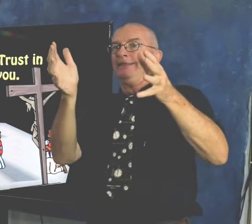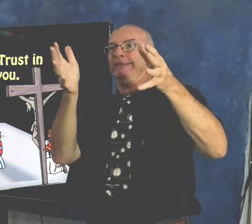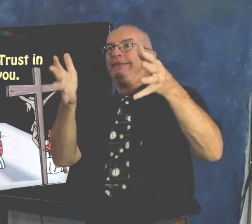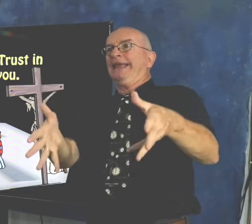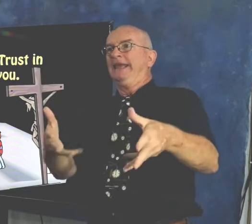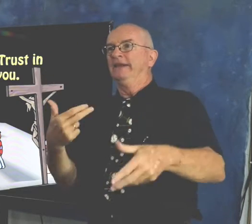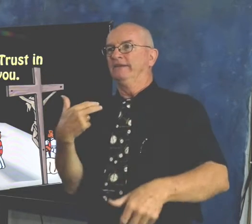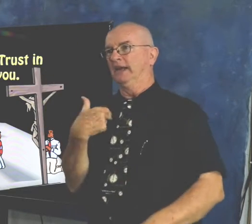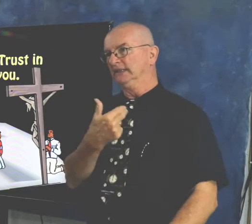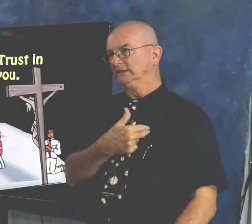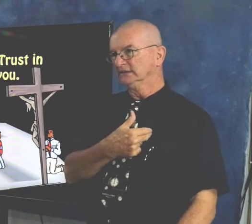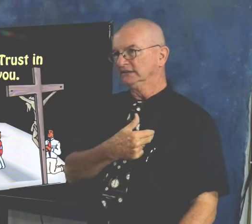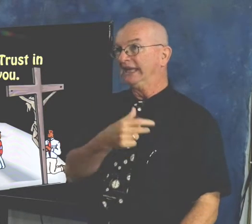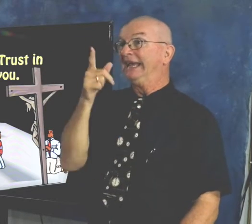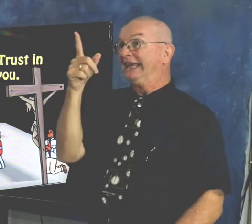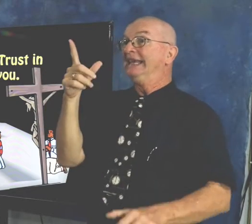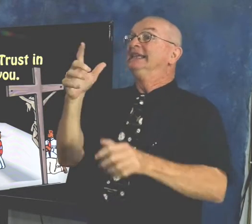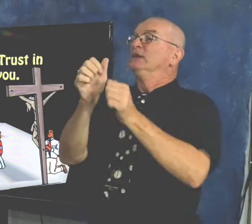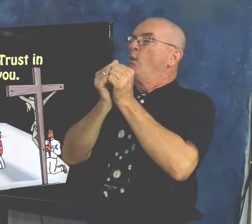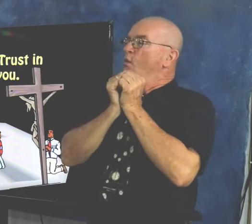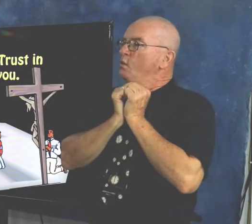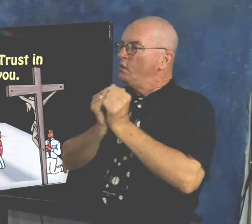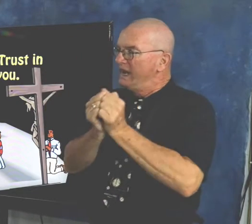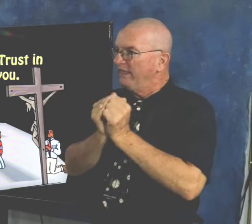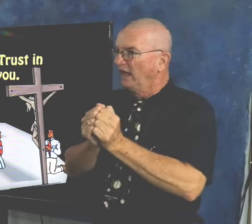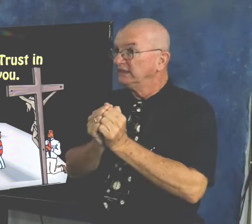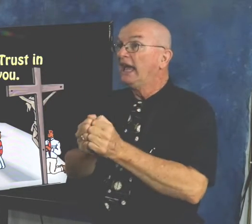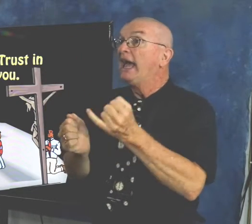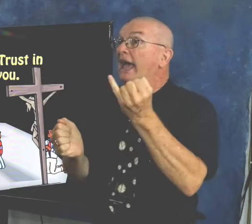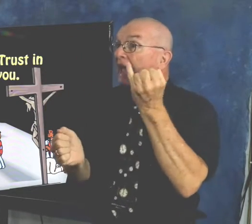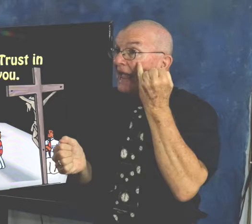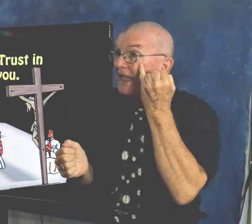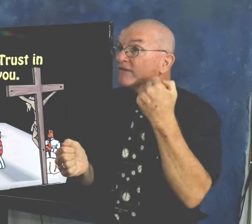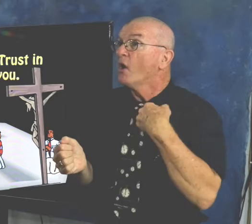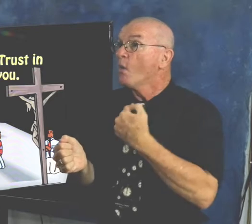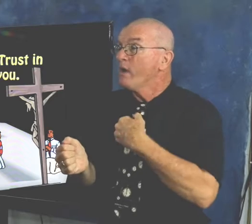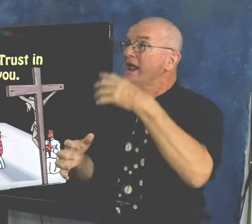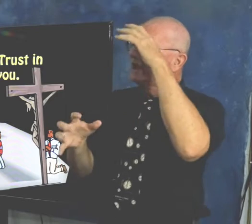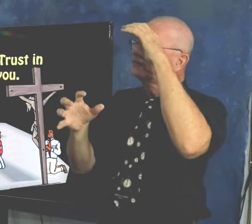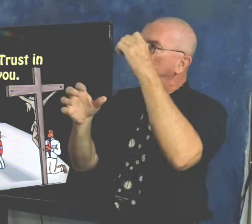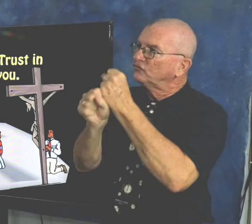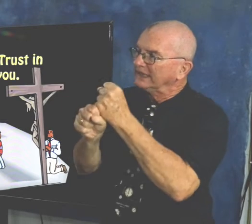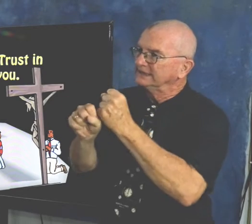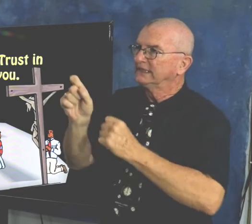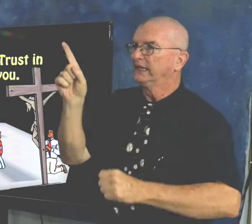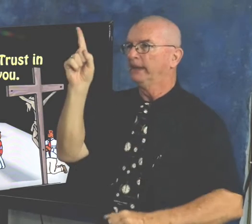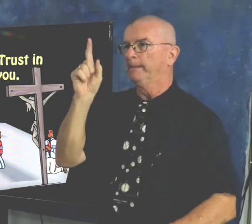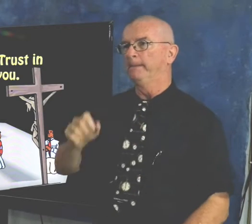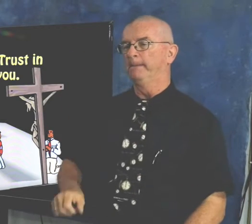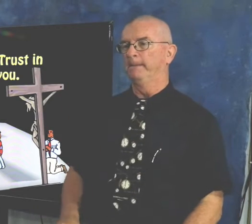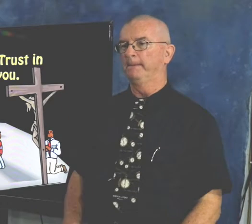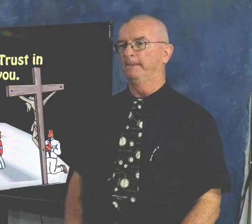He doesn't leave us. He is with us if we trust Him.